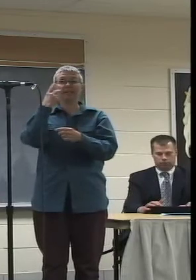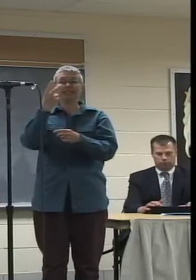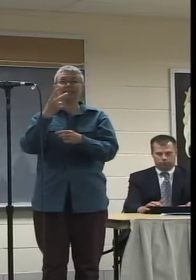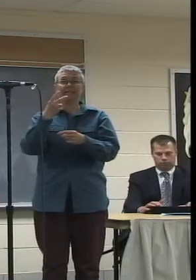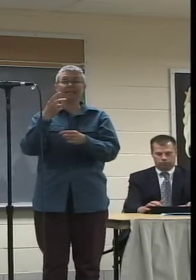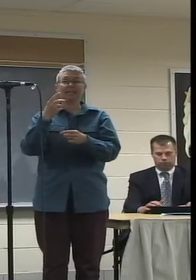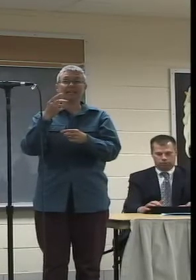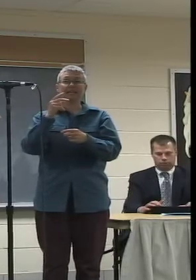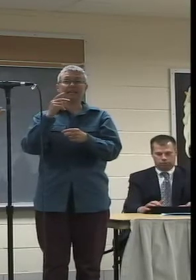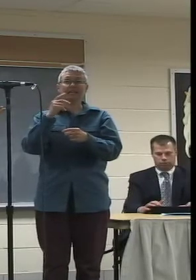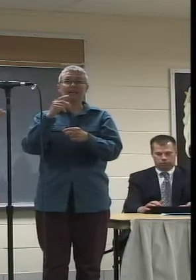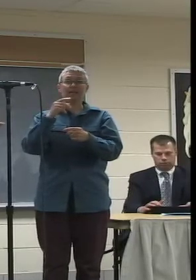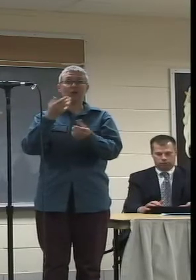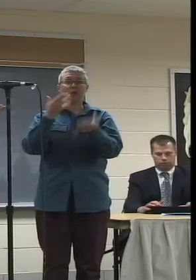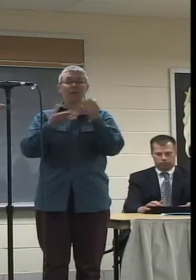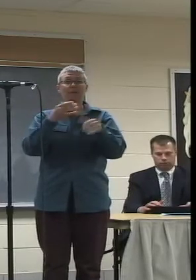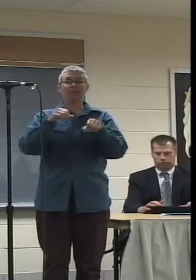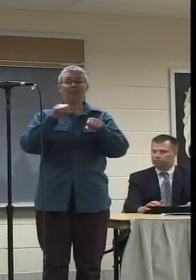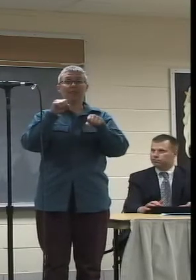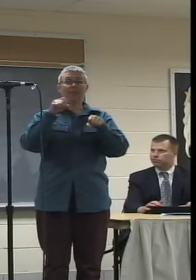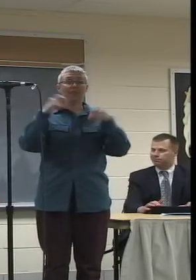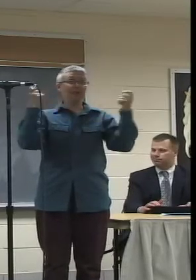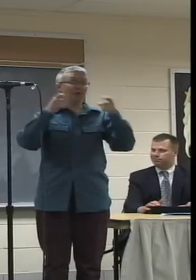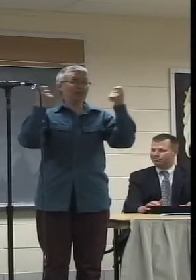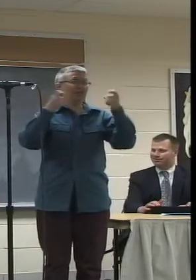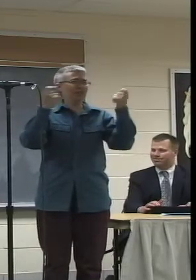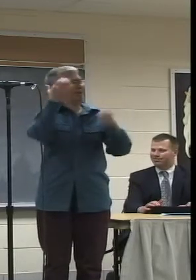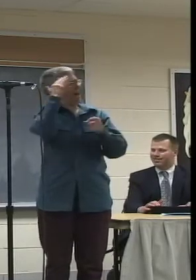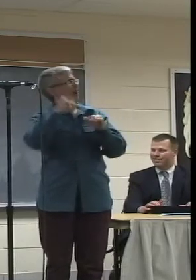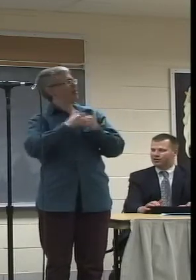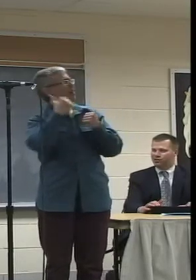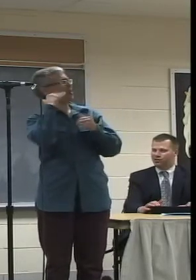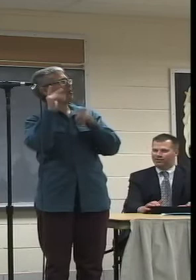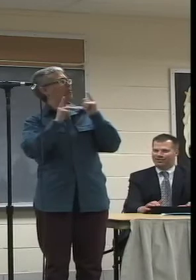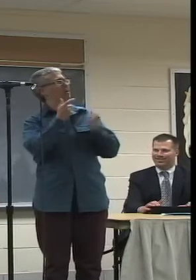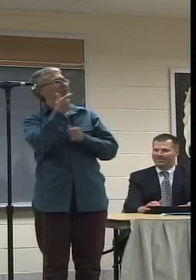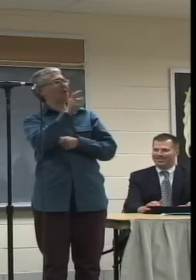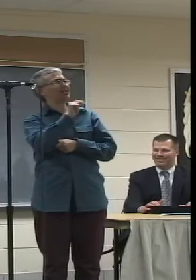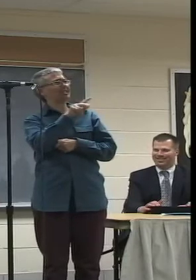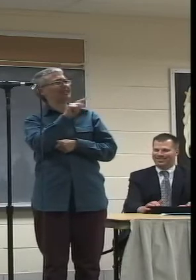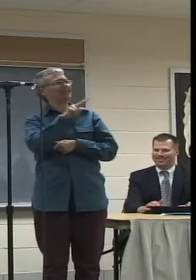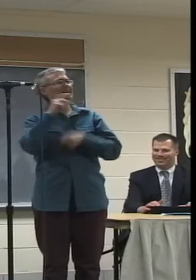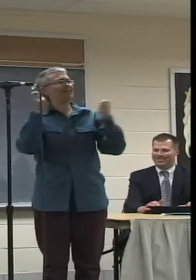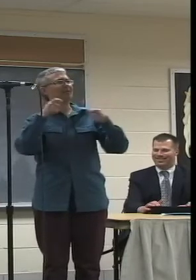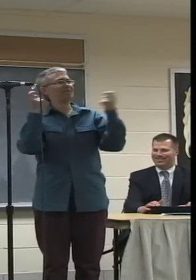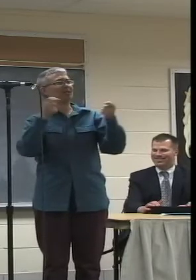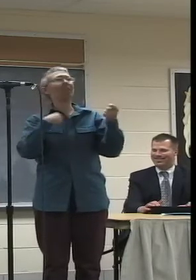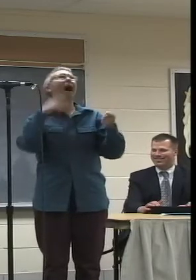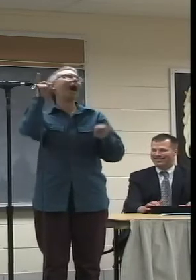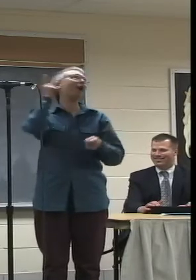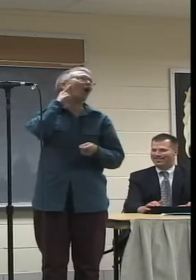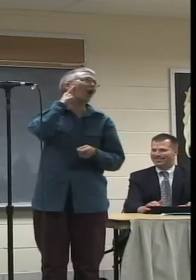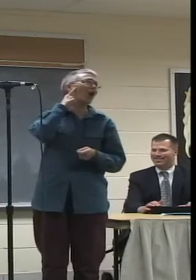they're and you how would I know that? I don't know. But I do. I've heard they watch it at the gym.